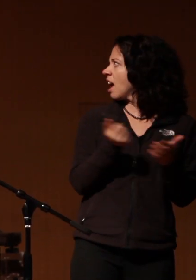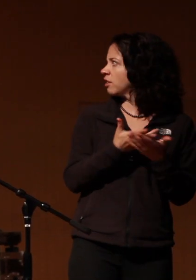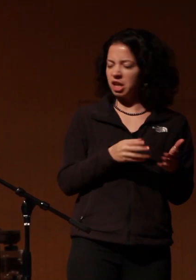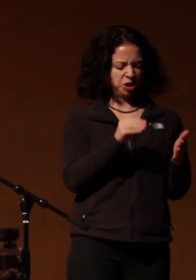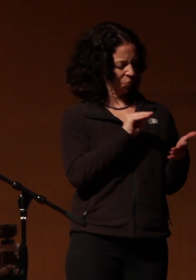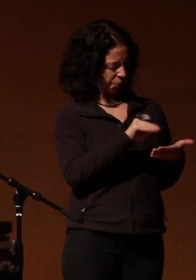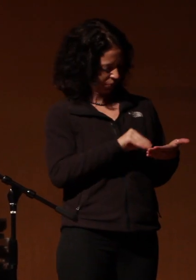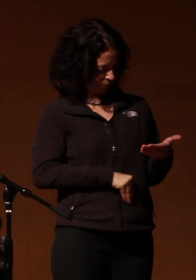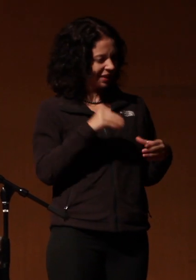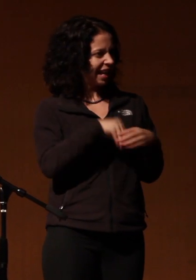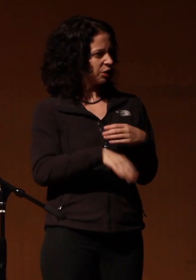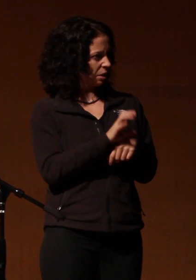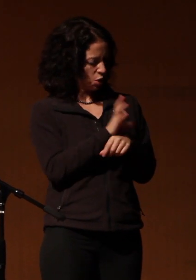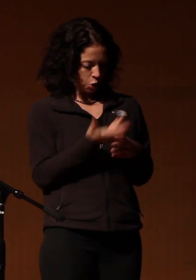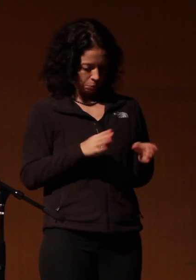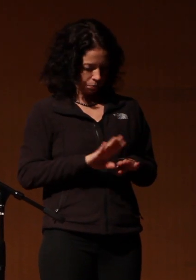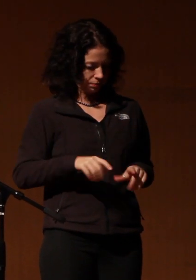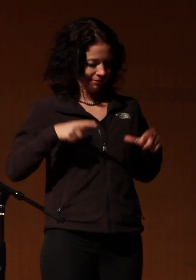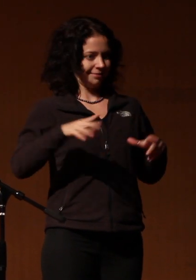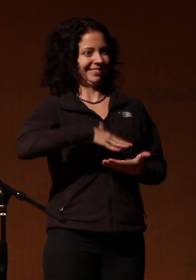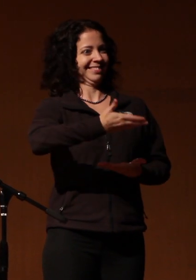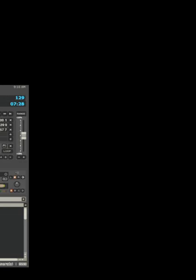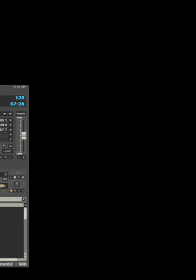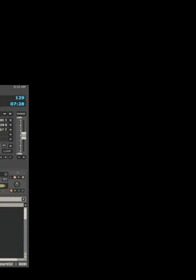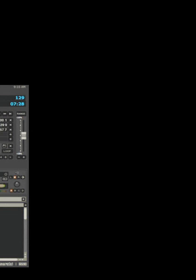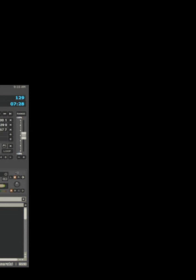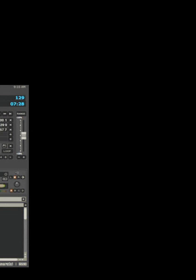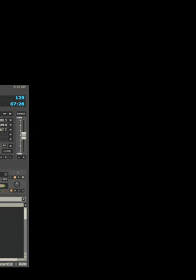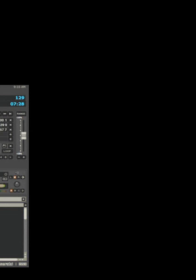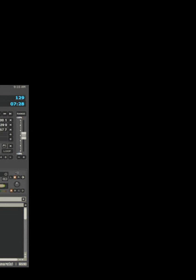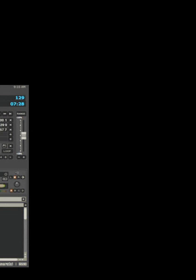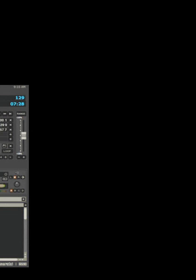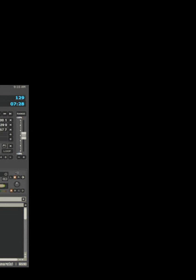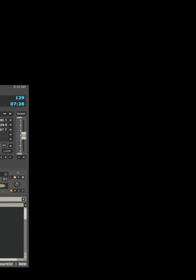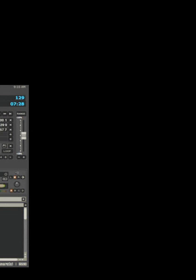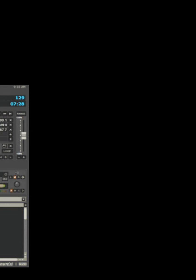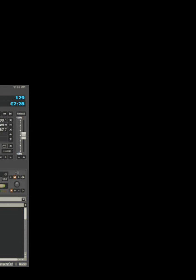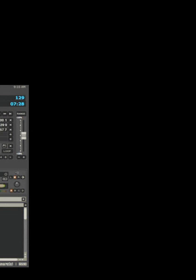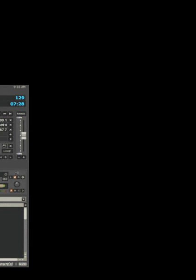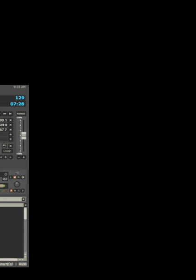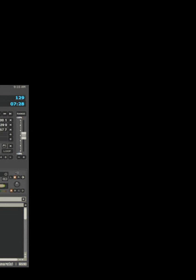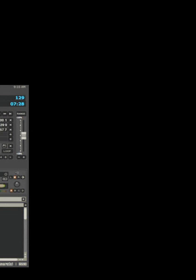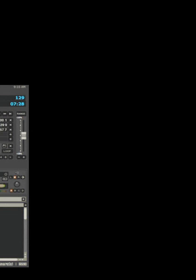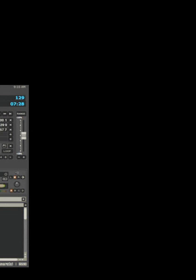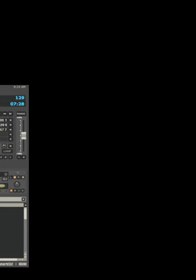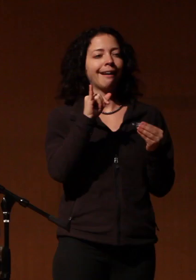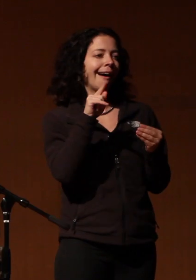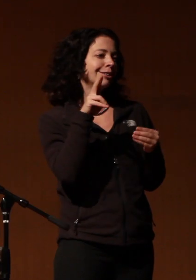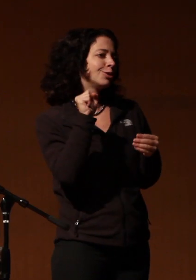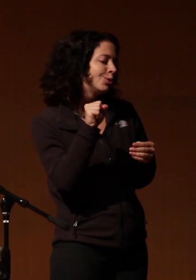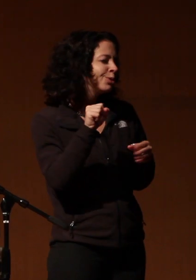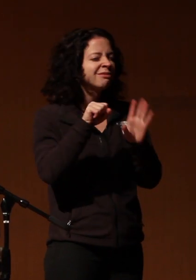into the little computer and everything because thanks to something called software all right and we aren't talking about your iTunes